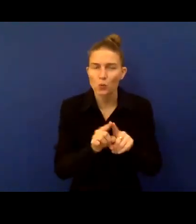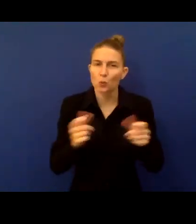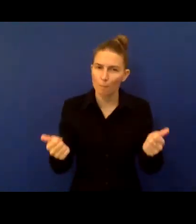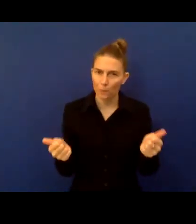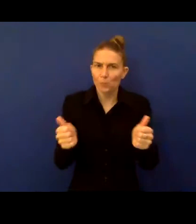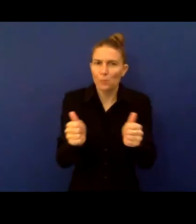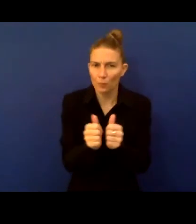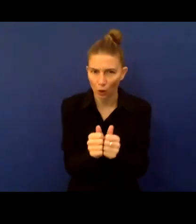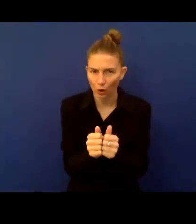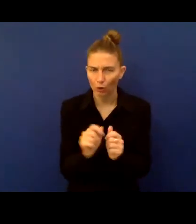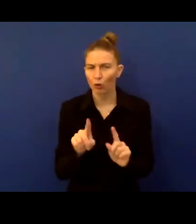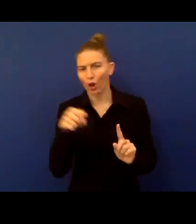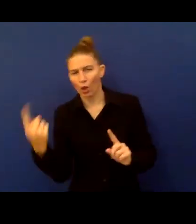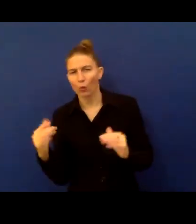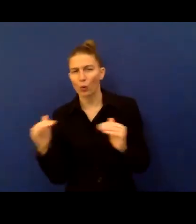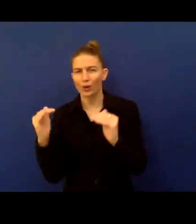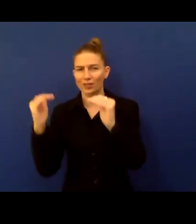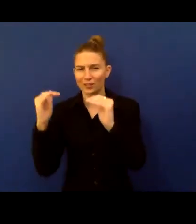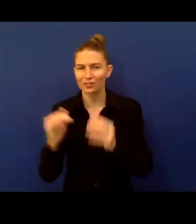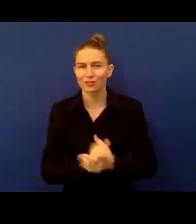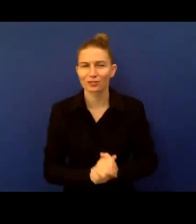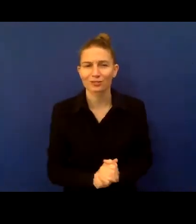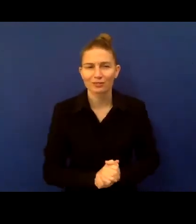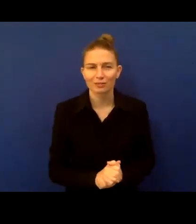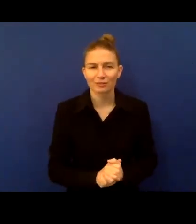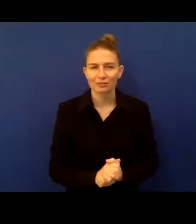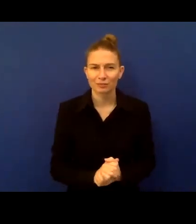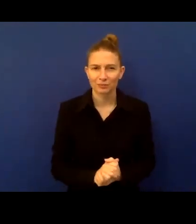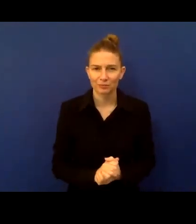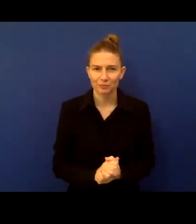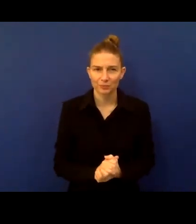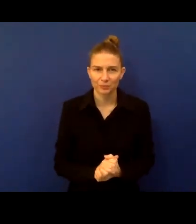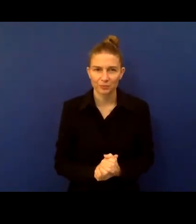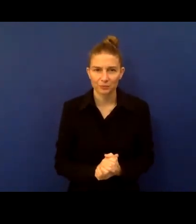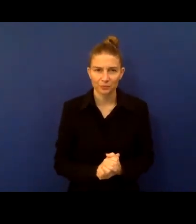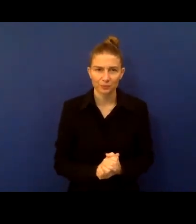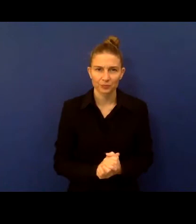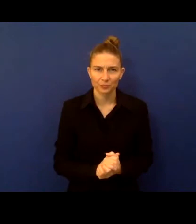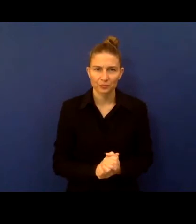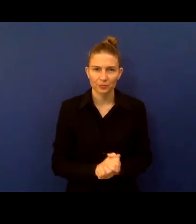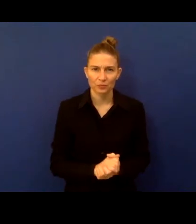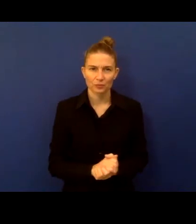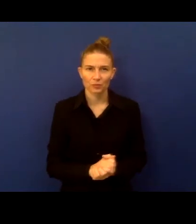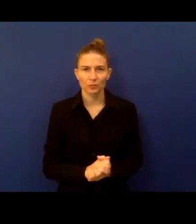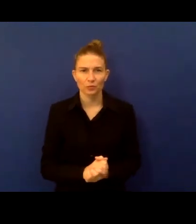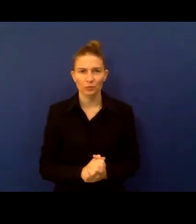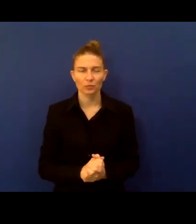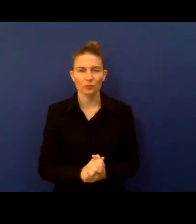others. So, me end by addressing